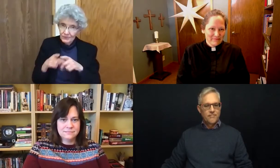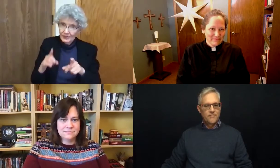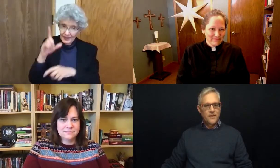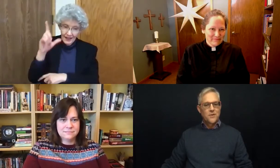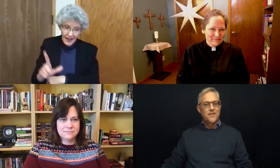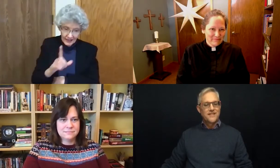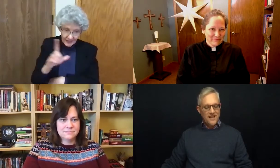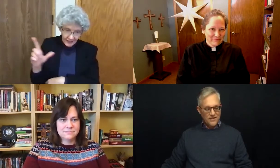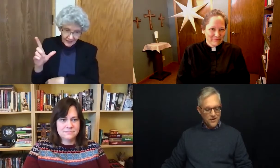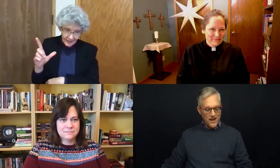Dorothy is saying, that's right.